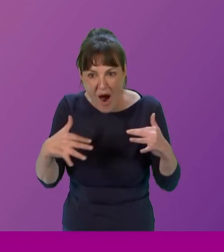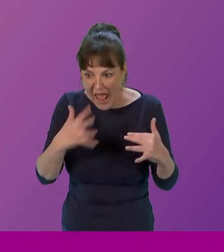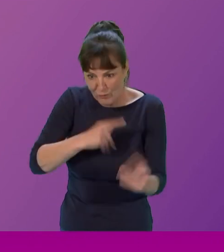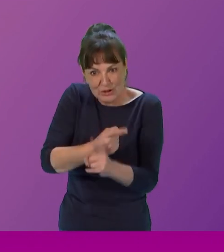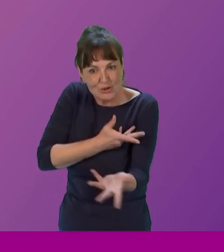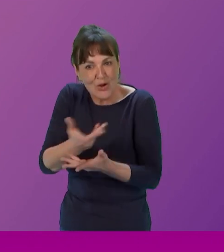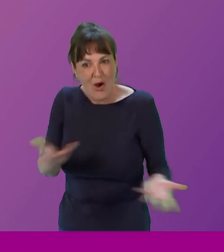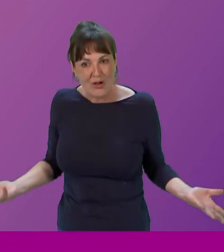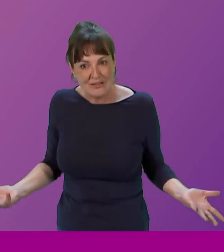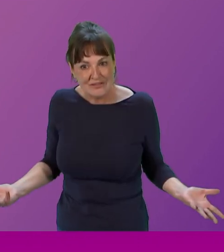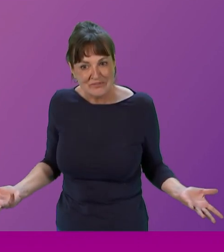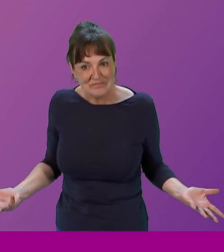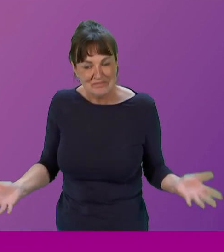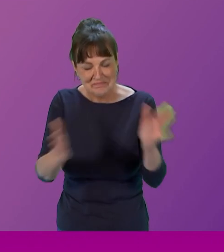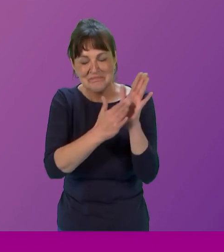And we never thought about that.